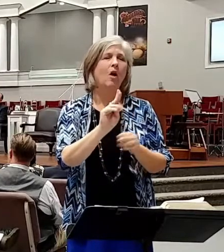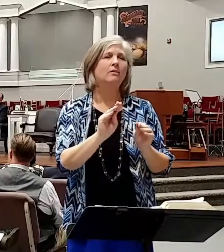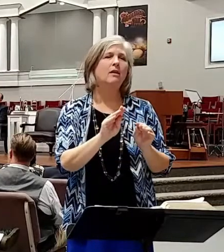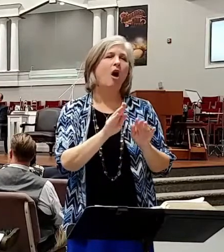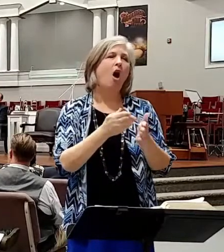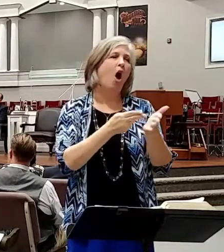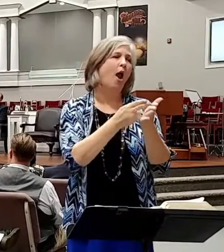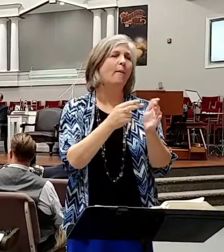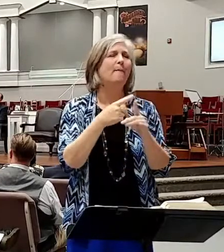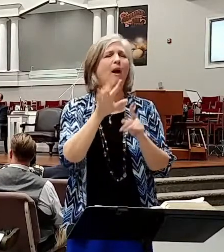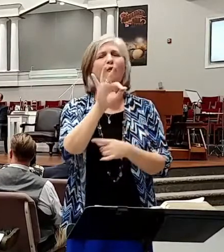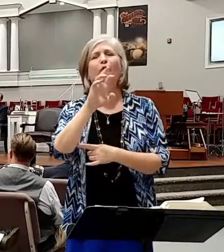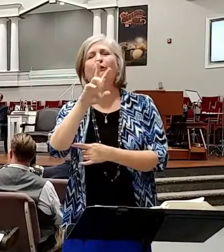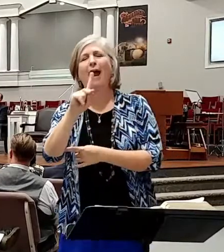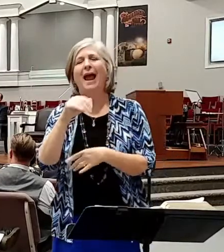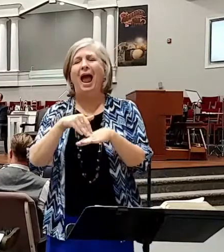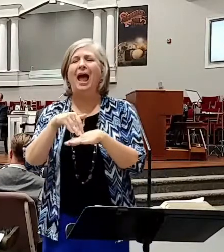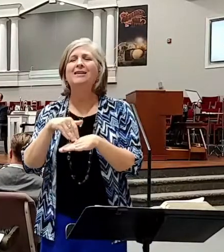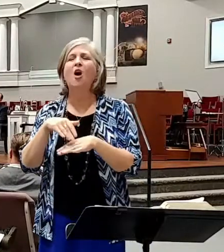would y'all tell the blondes that joke later? Maybe they'll catch it. But anyway,